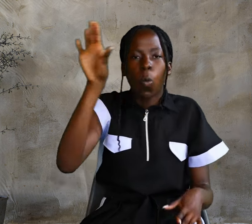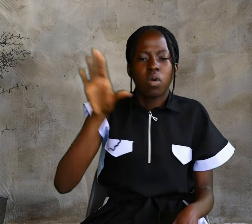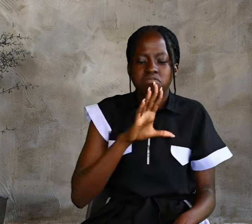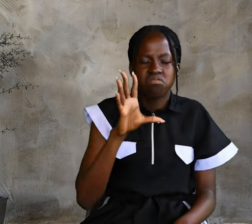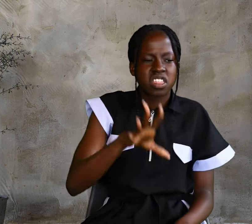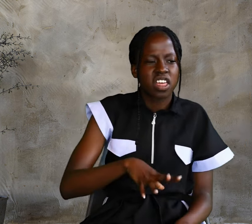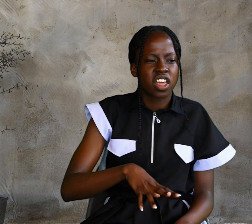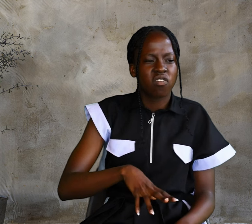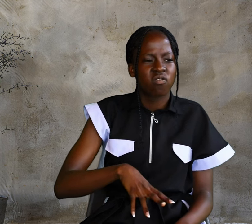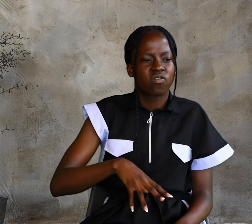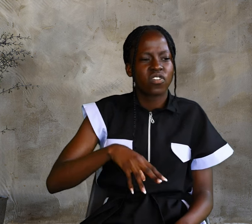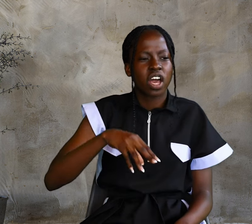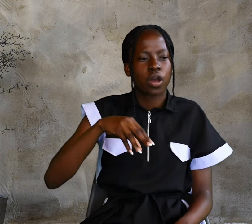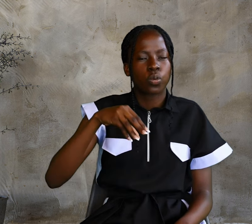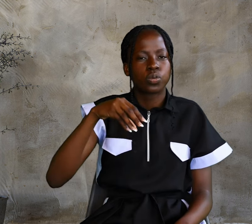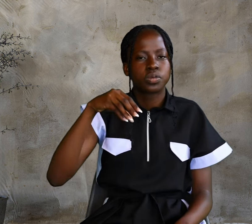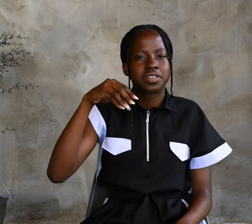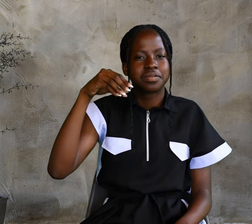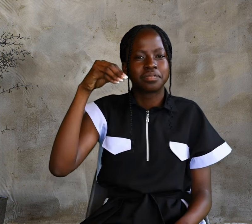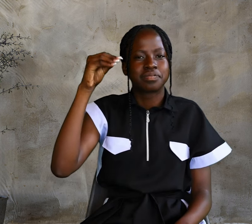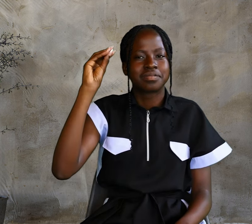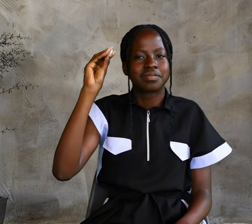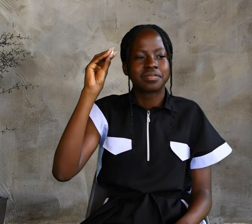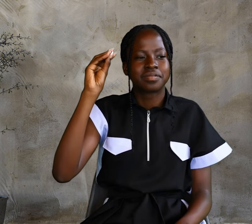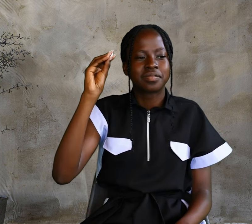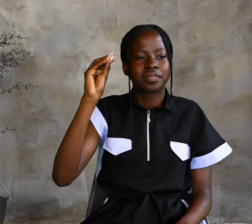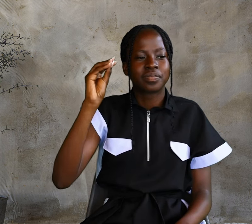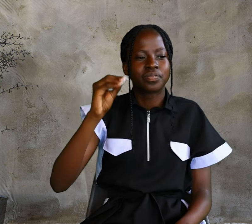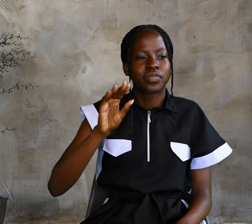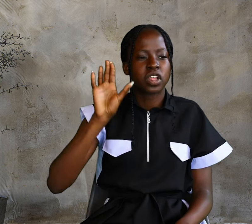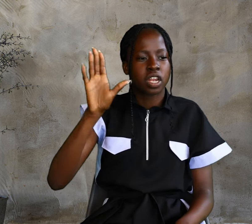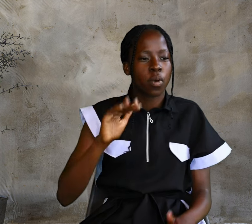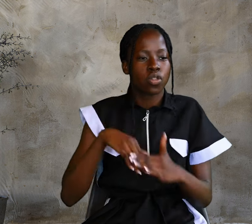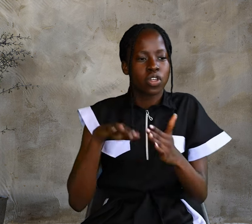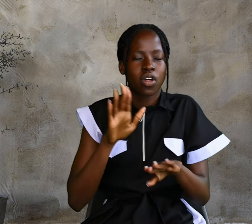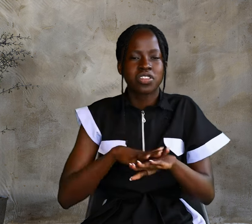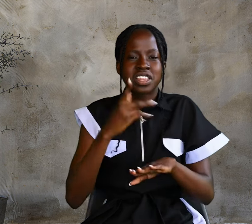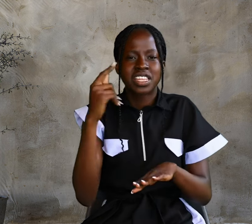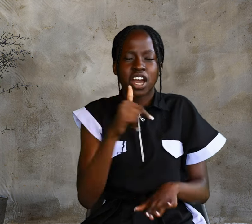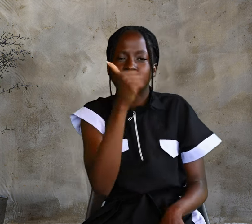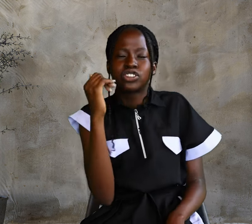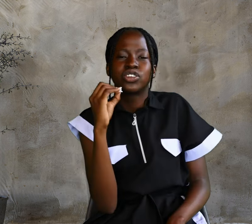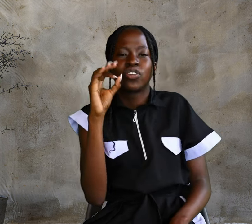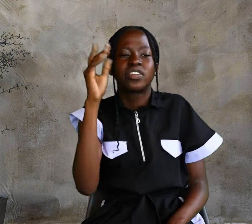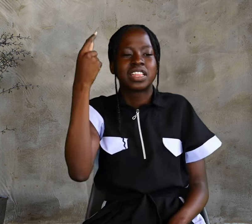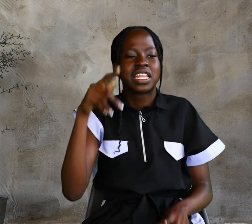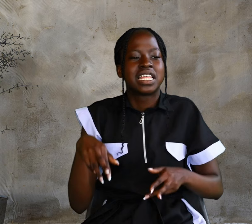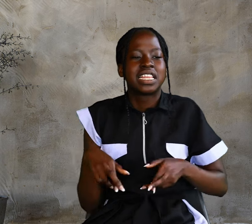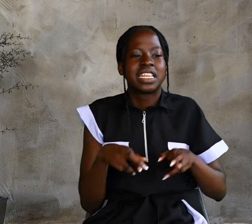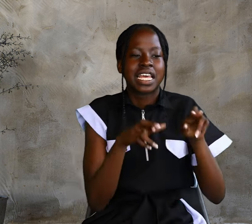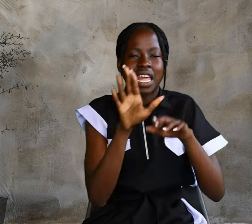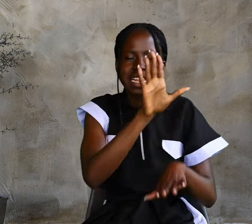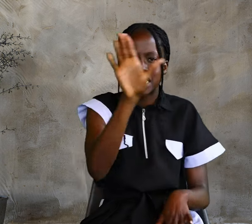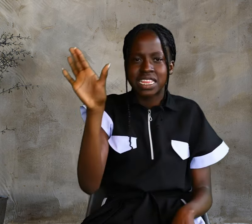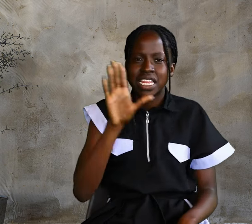Jesus the Bread of Life When they found him on the other side of the lake, they asked him,